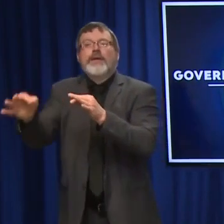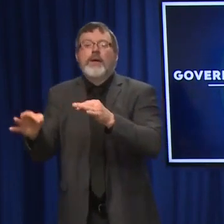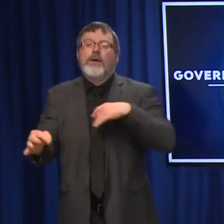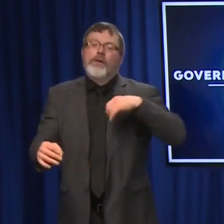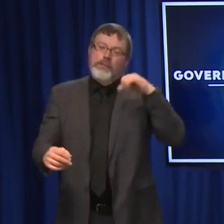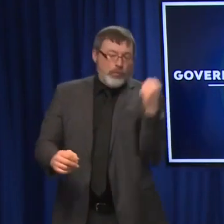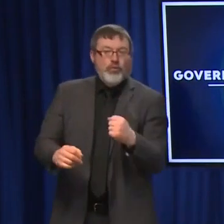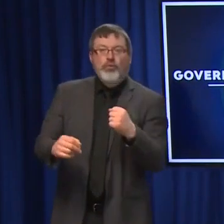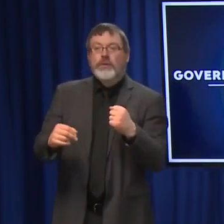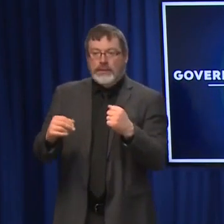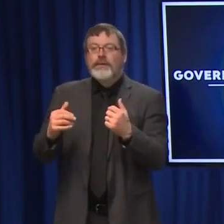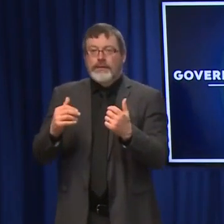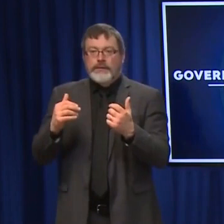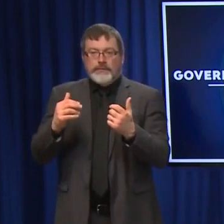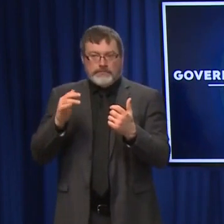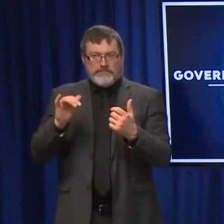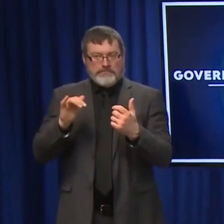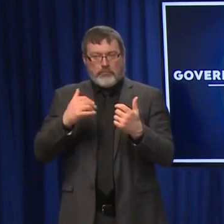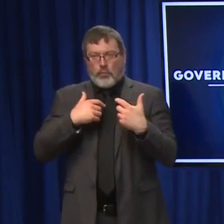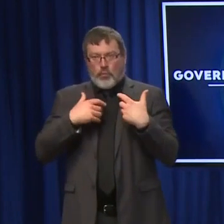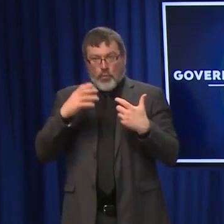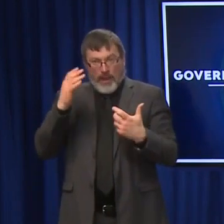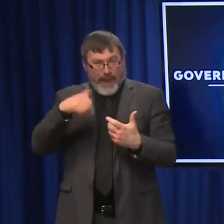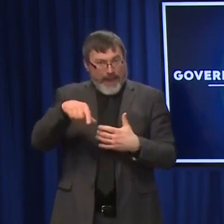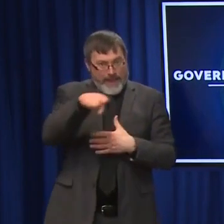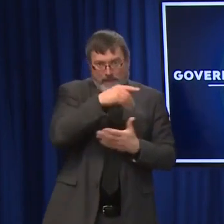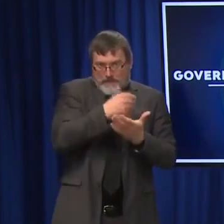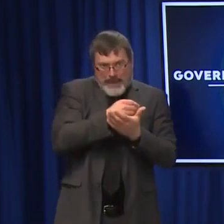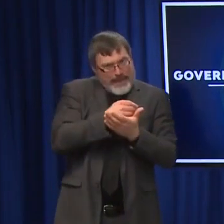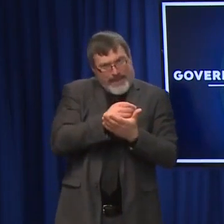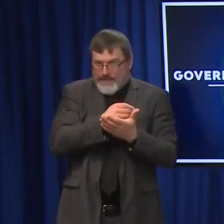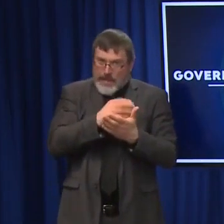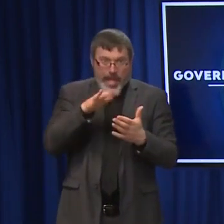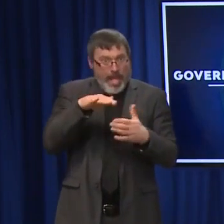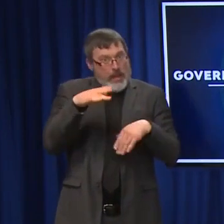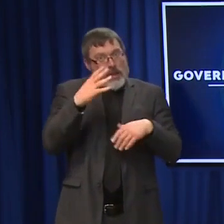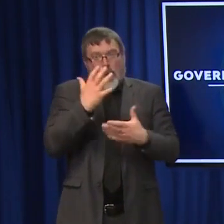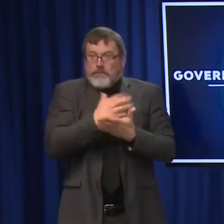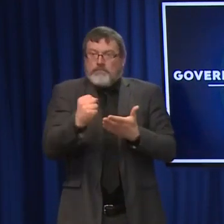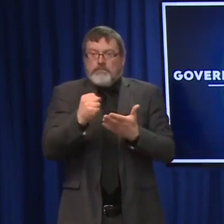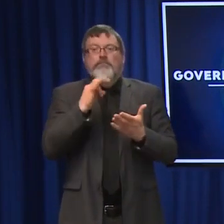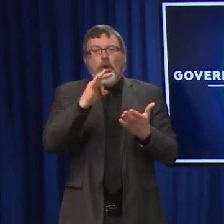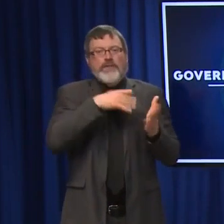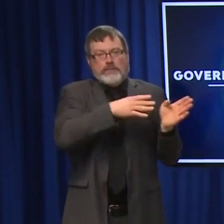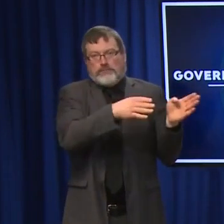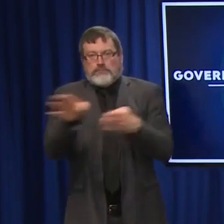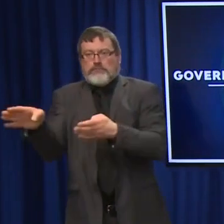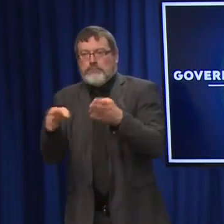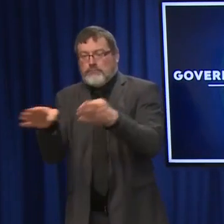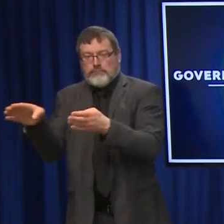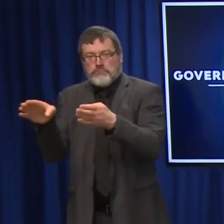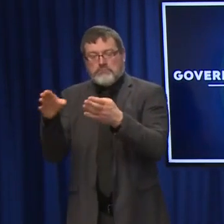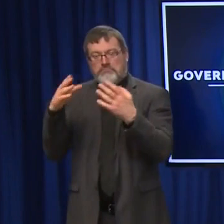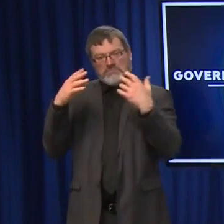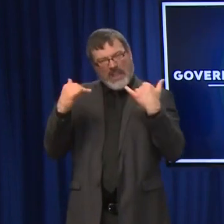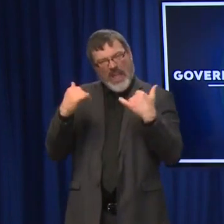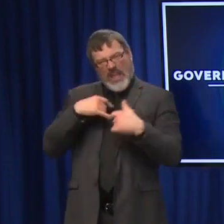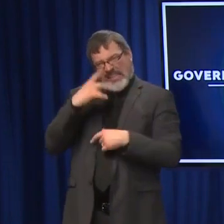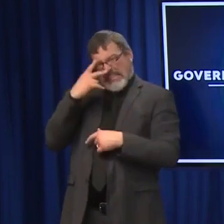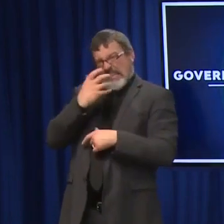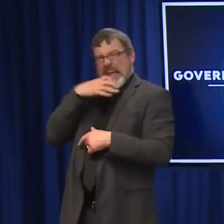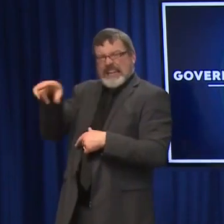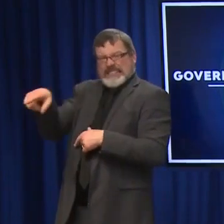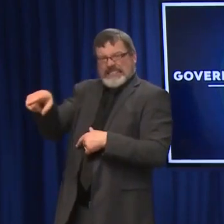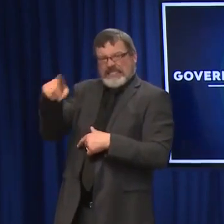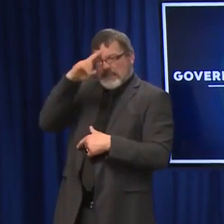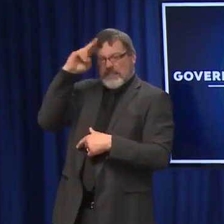funds and untapped funds at the last minute. And specifically to hospitals, which is obviously where a lot of the need is today. Okay, I know that's a